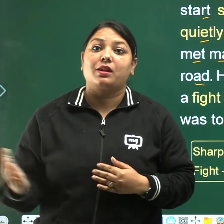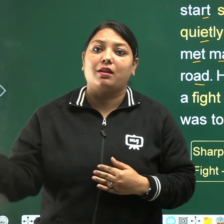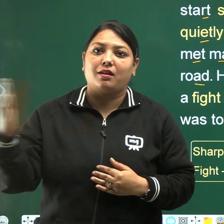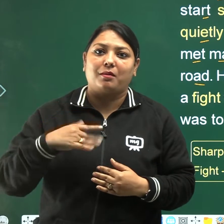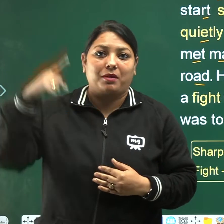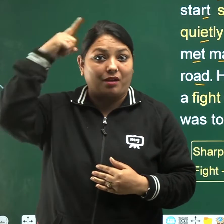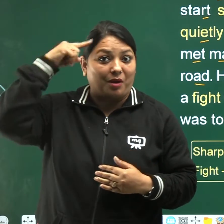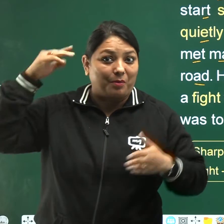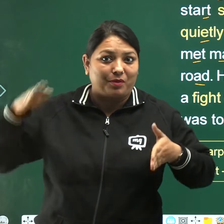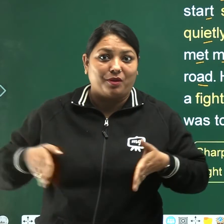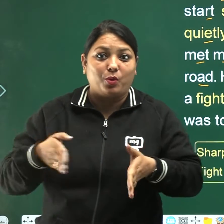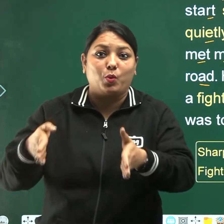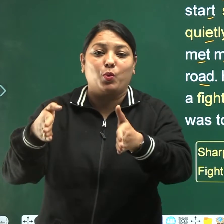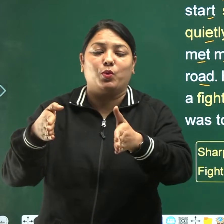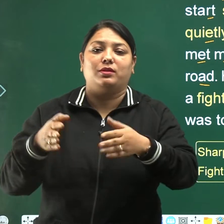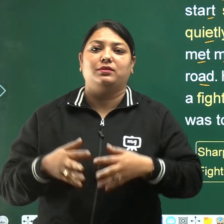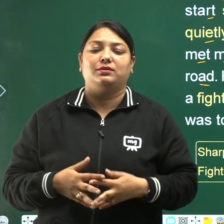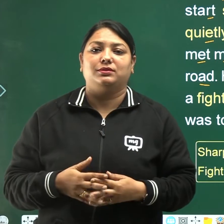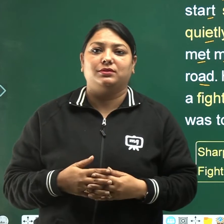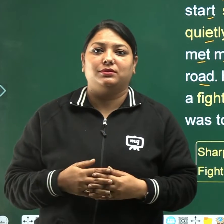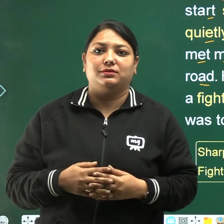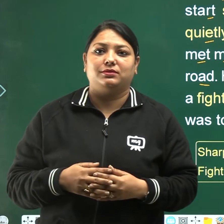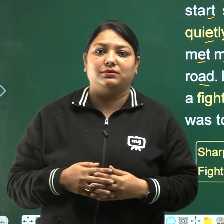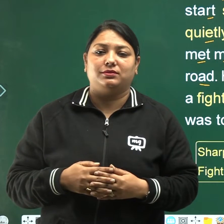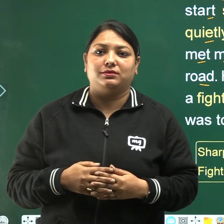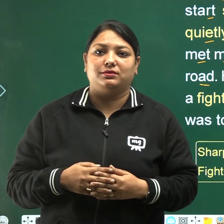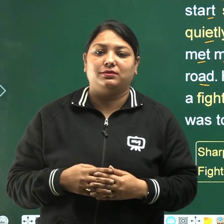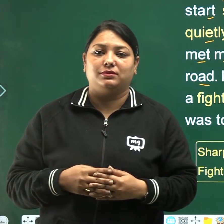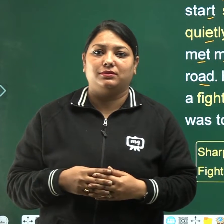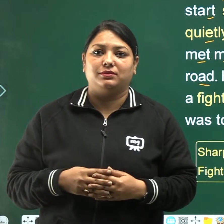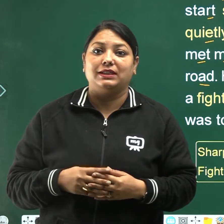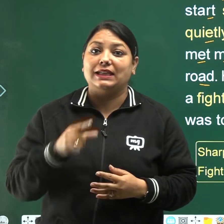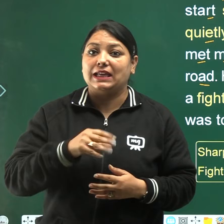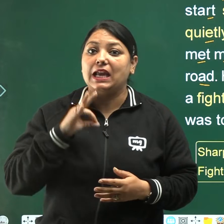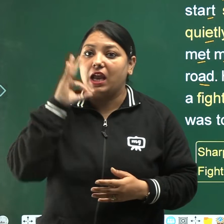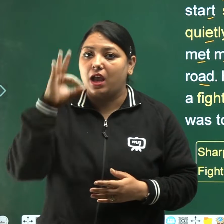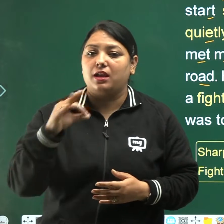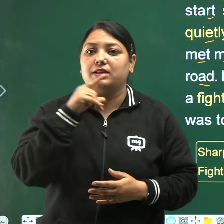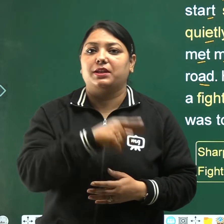road, he asked him